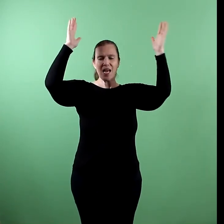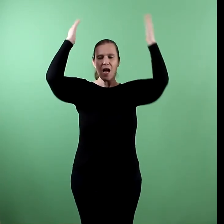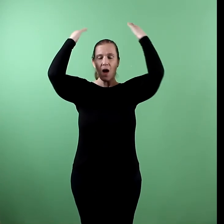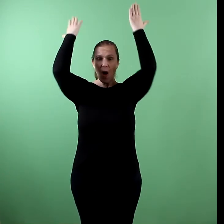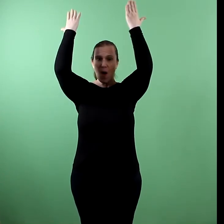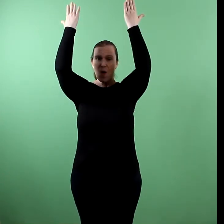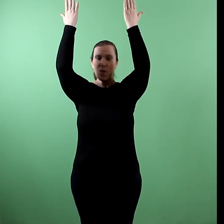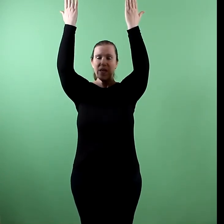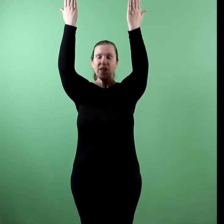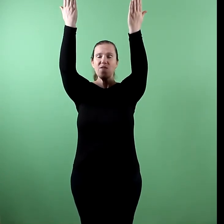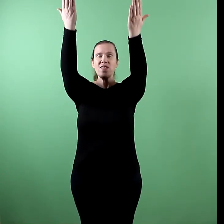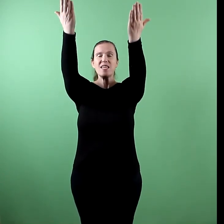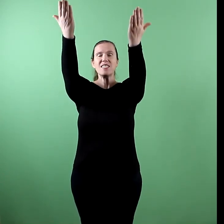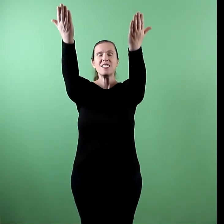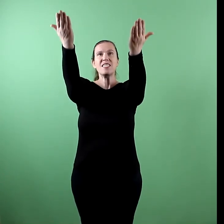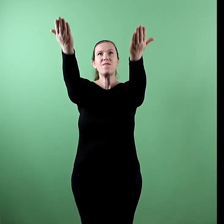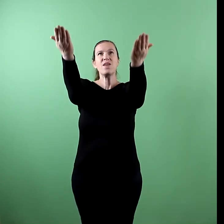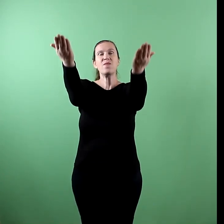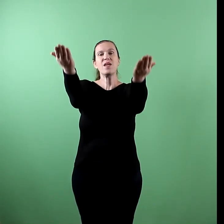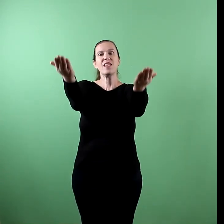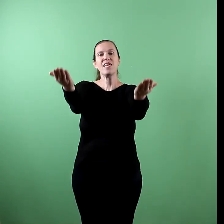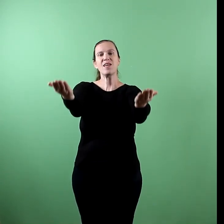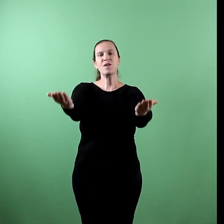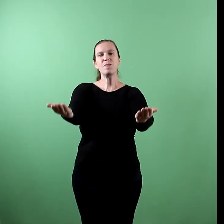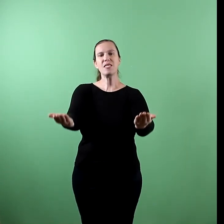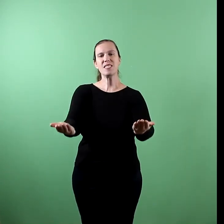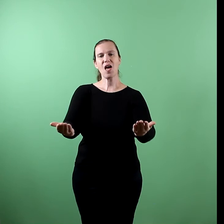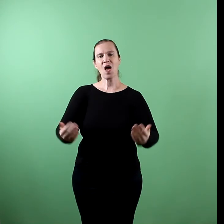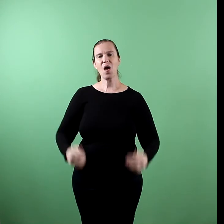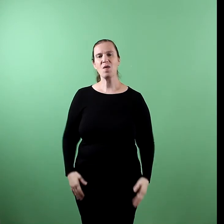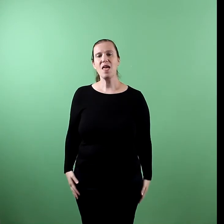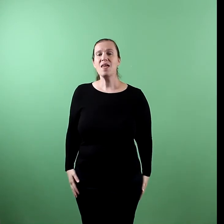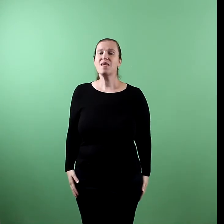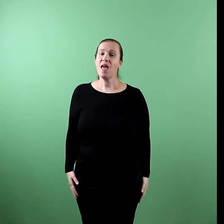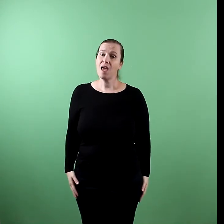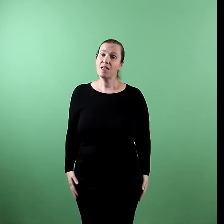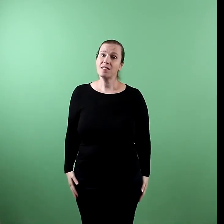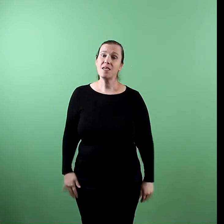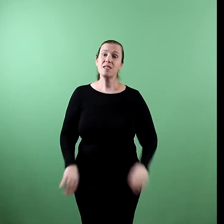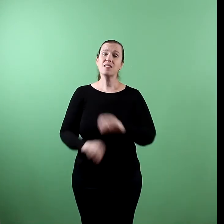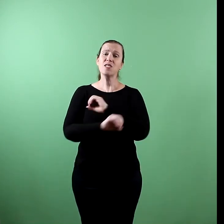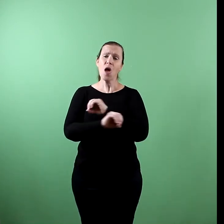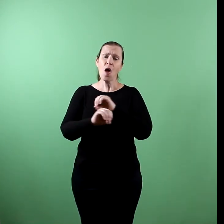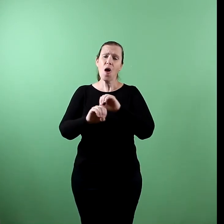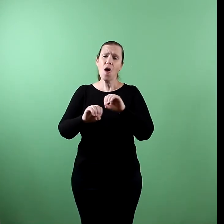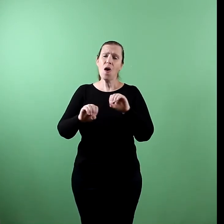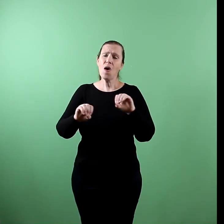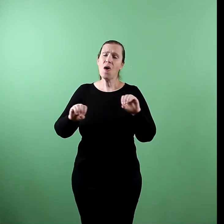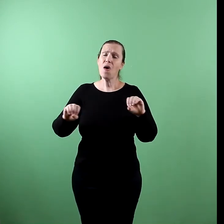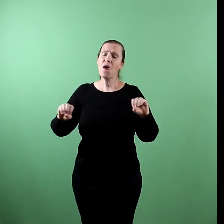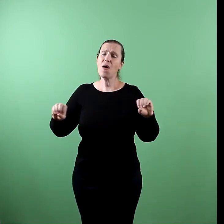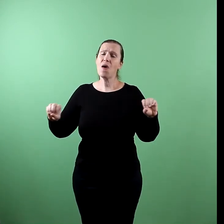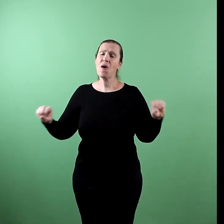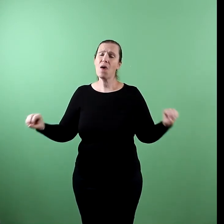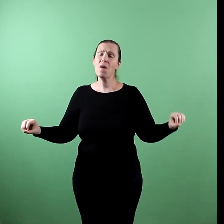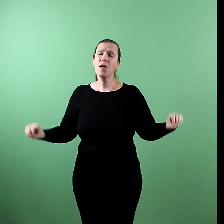hand? Oh, it feels as if it really could be so, yes it's no